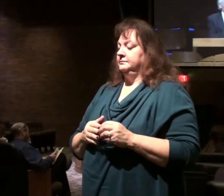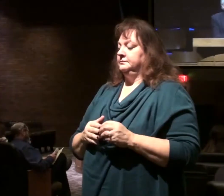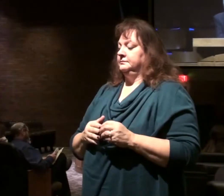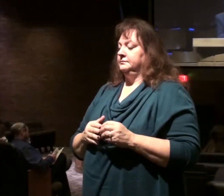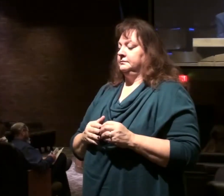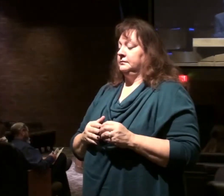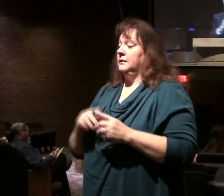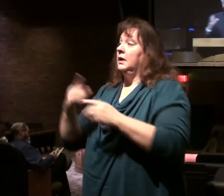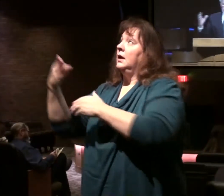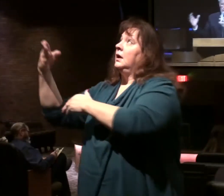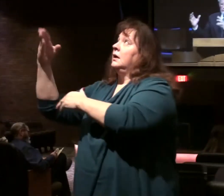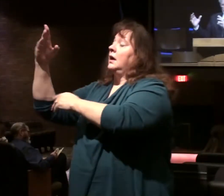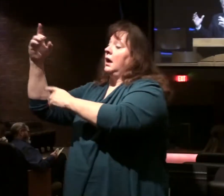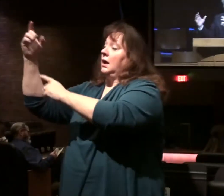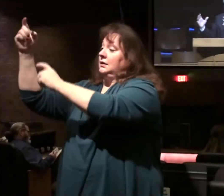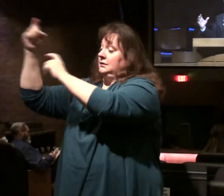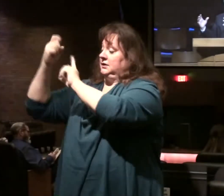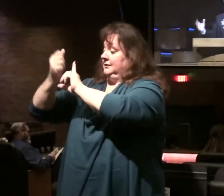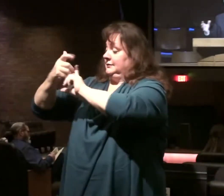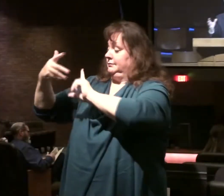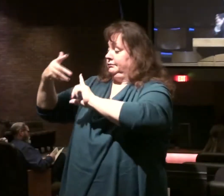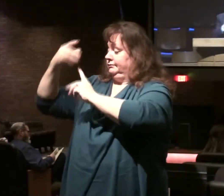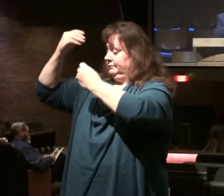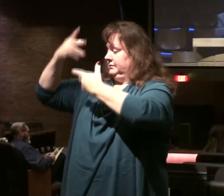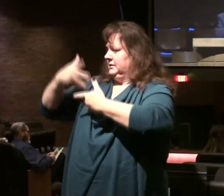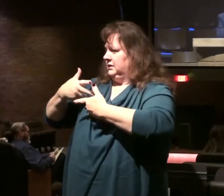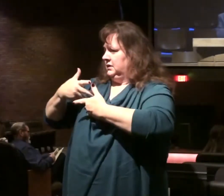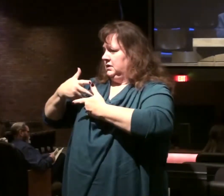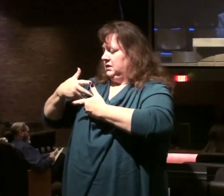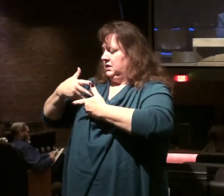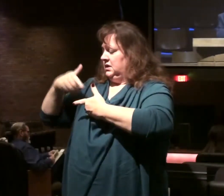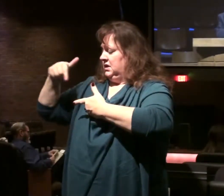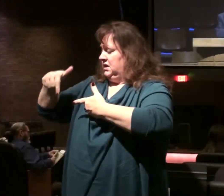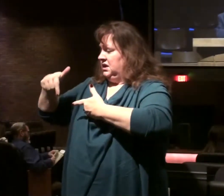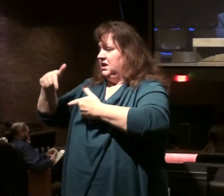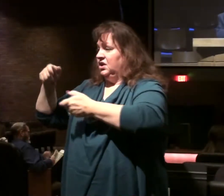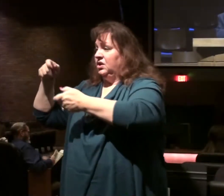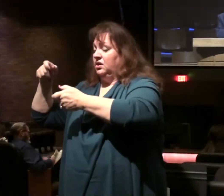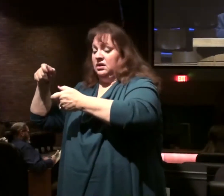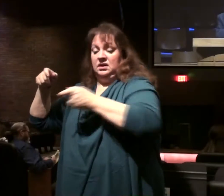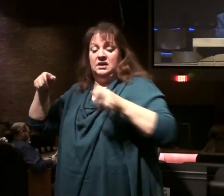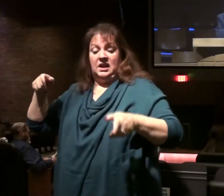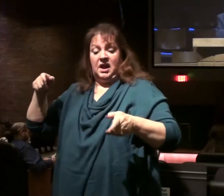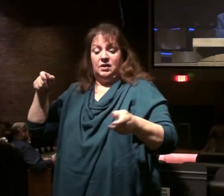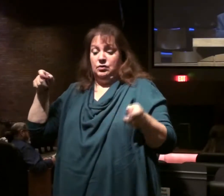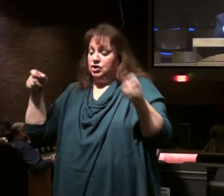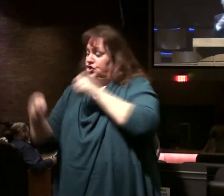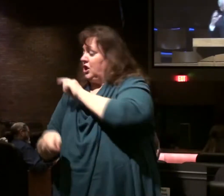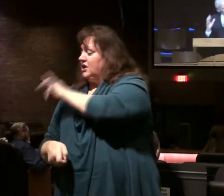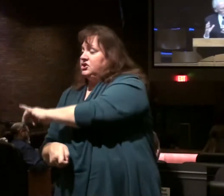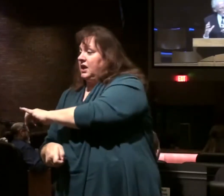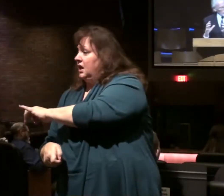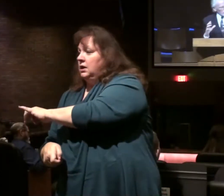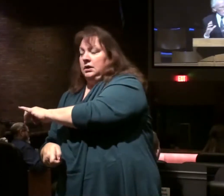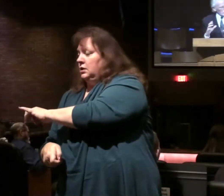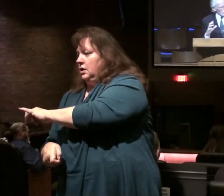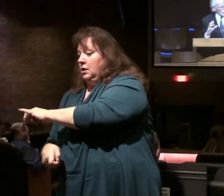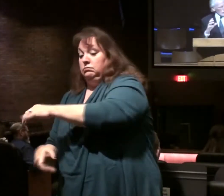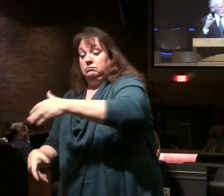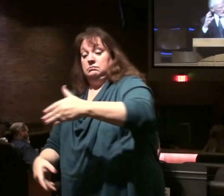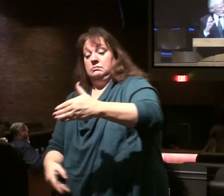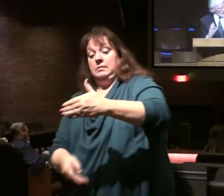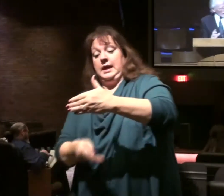When God gives additional revelation, he doesn't change what he said earlier. He may add to it,